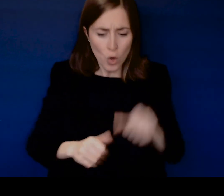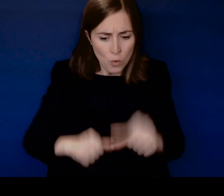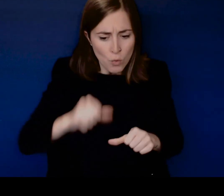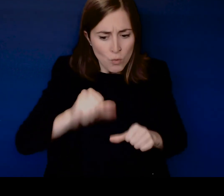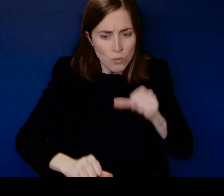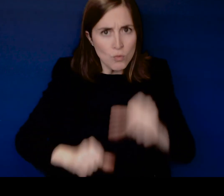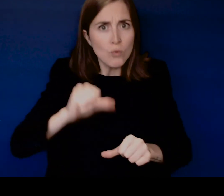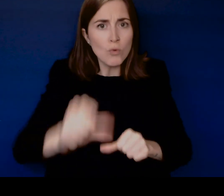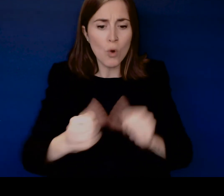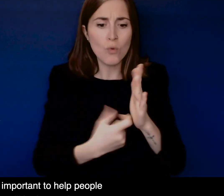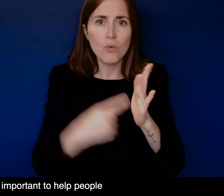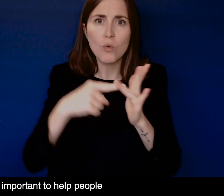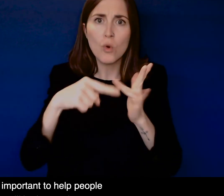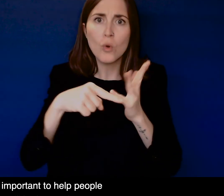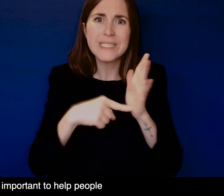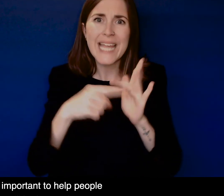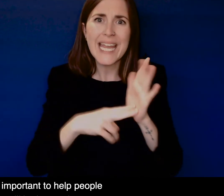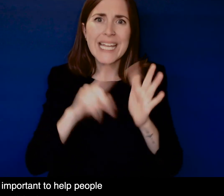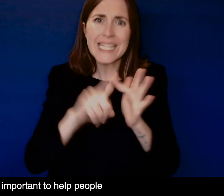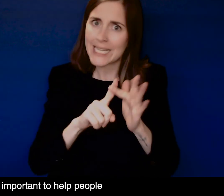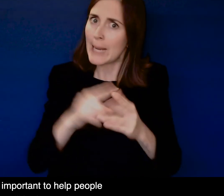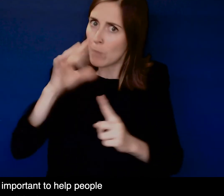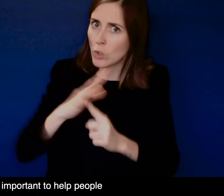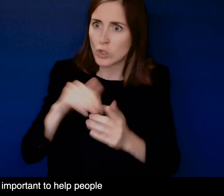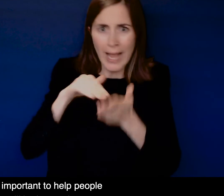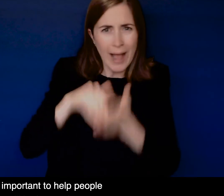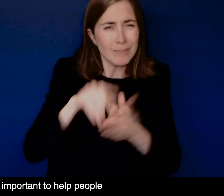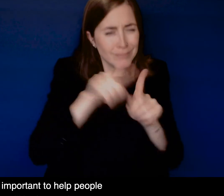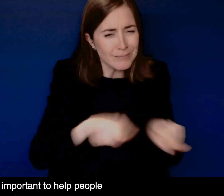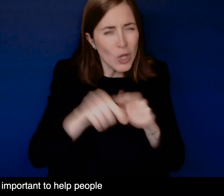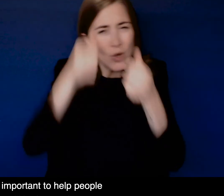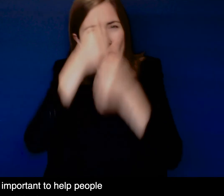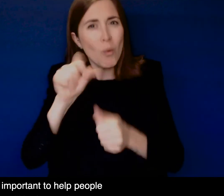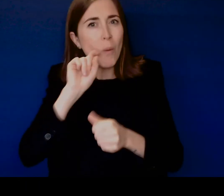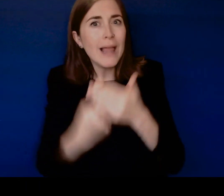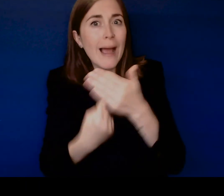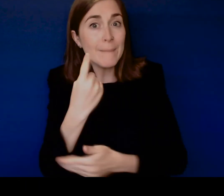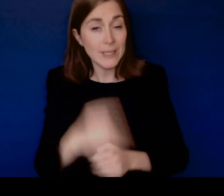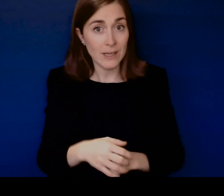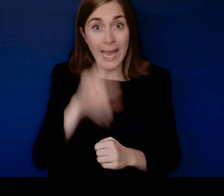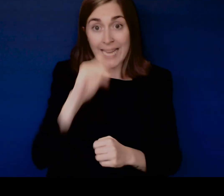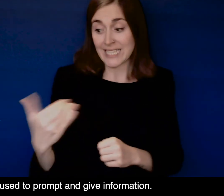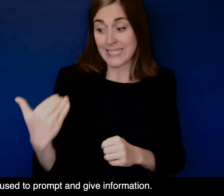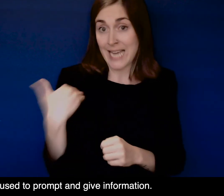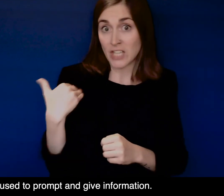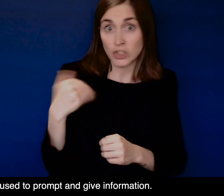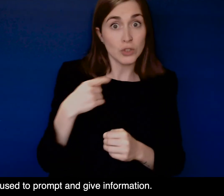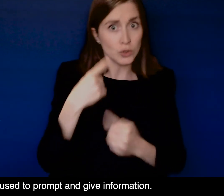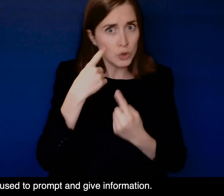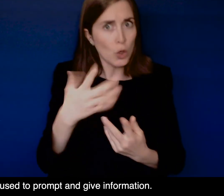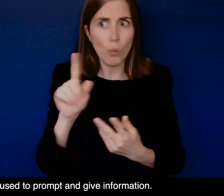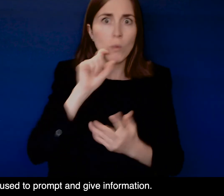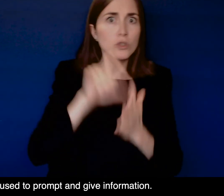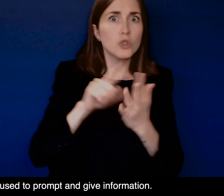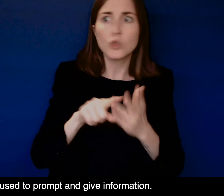group Routines are important to help people anticipate what will be happening next Touch cues may